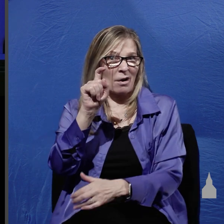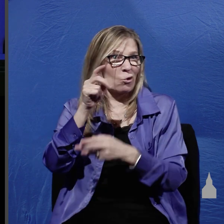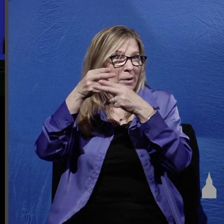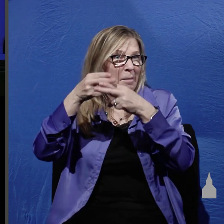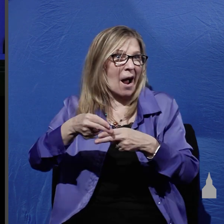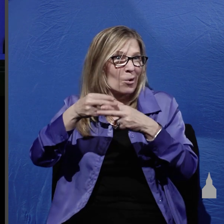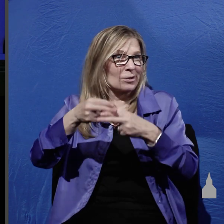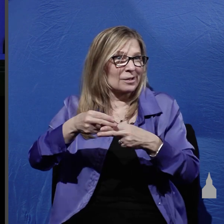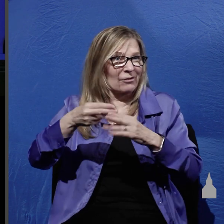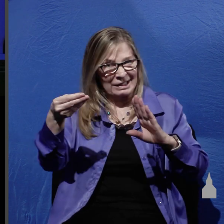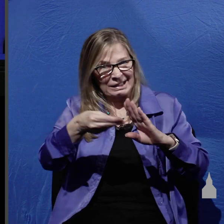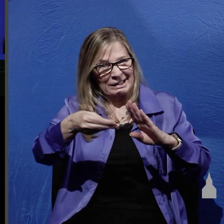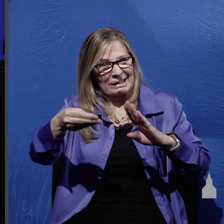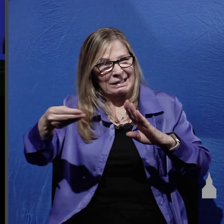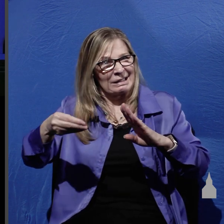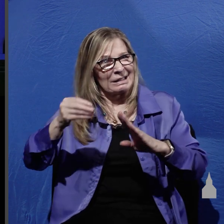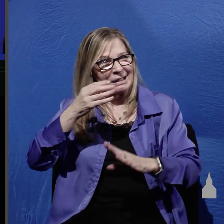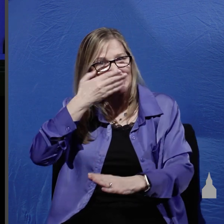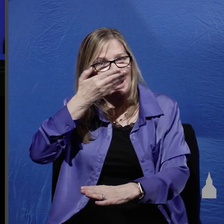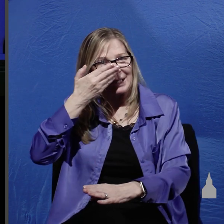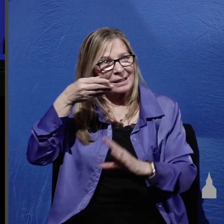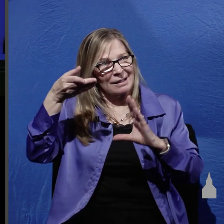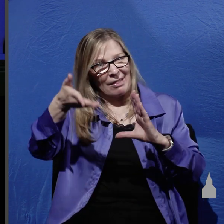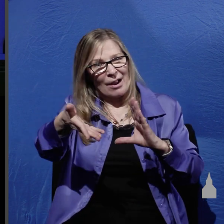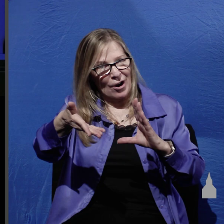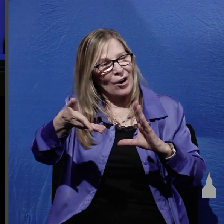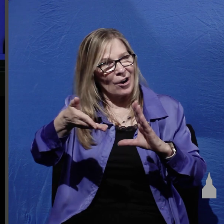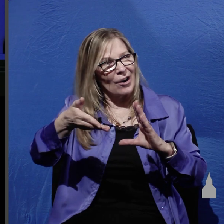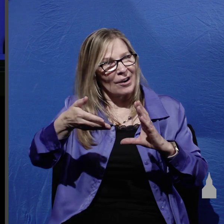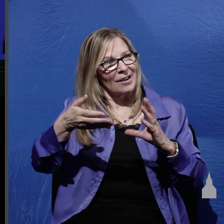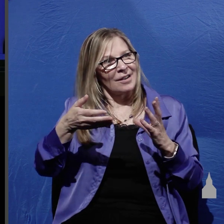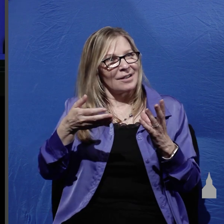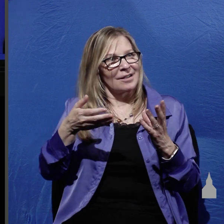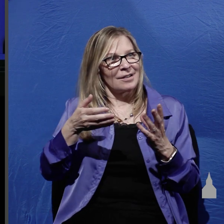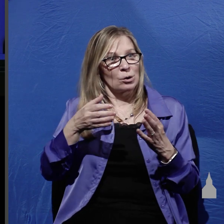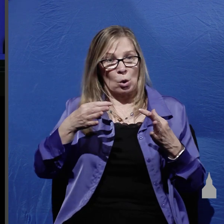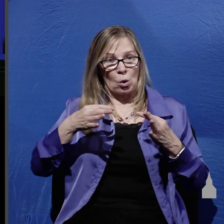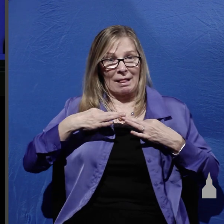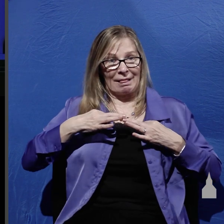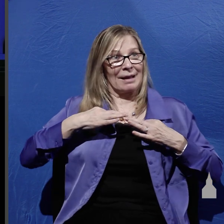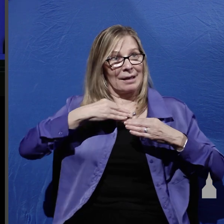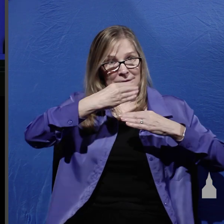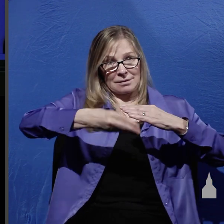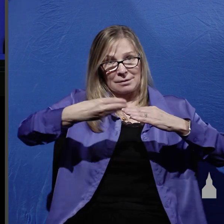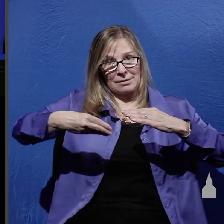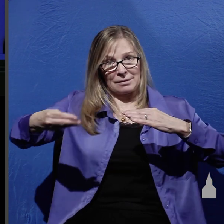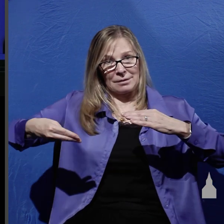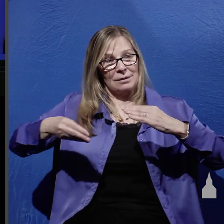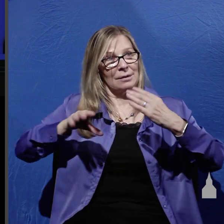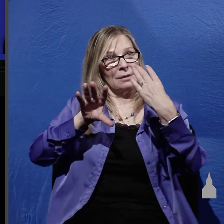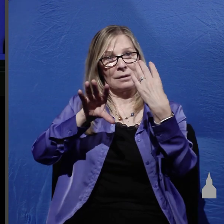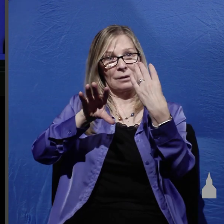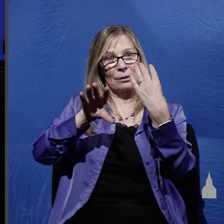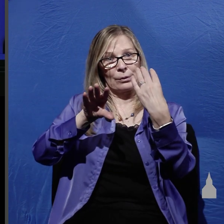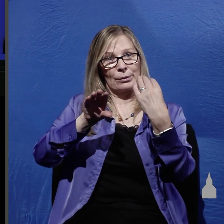spices that were in them in other words the linen that had been around Christ's body would be lying